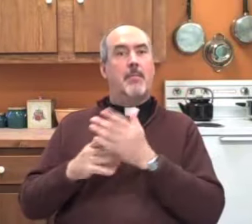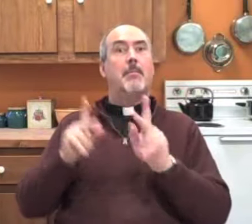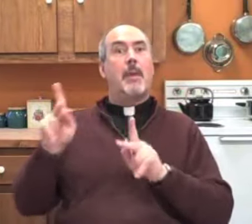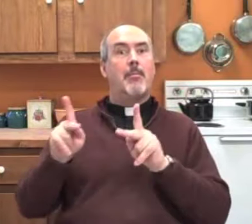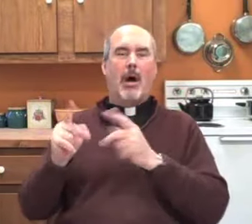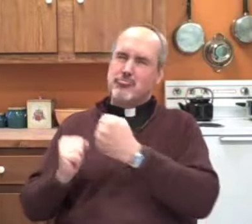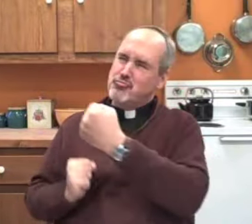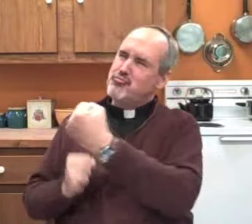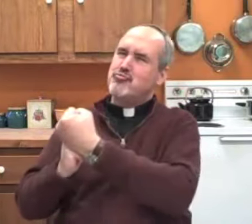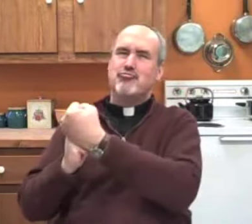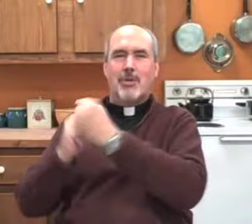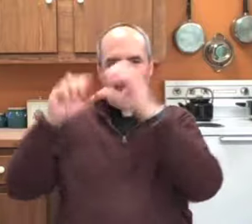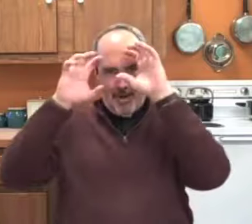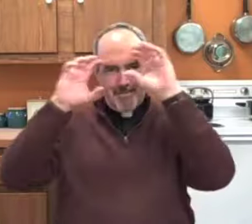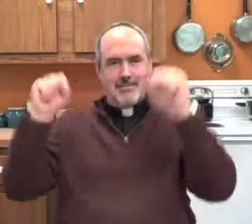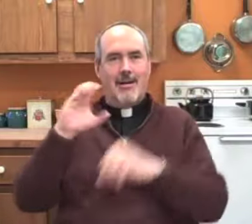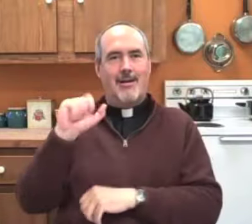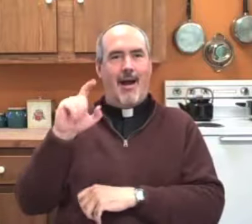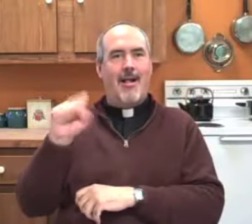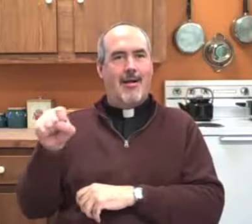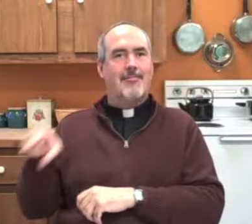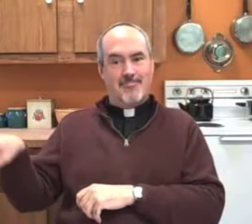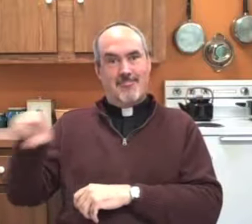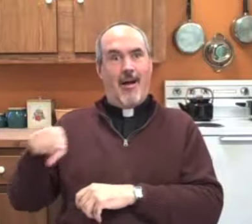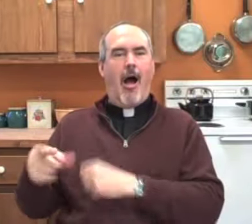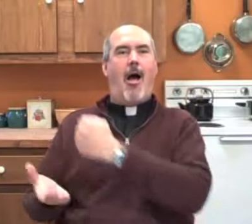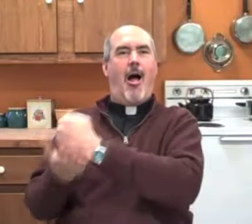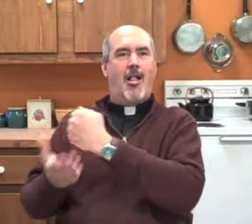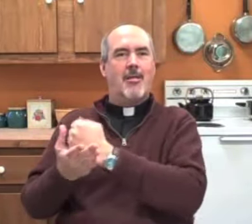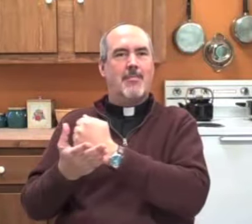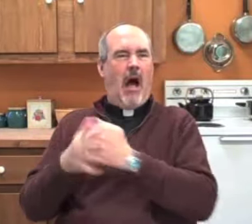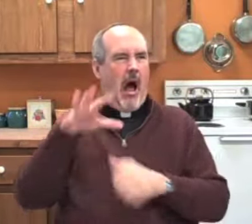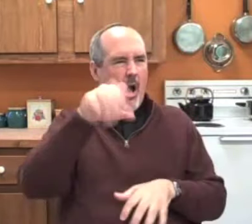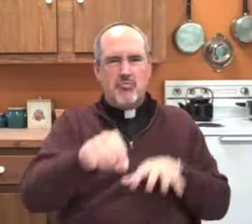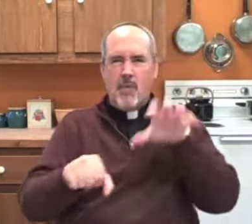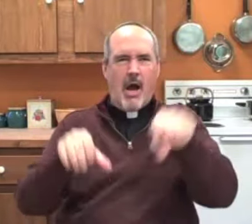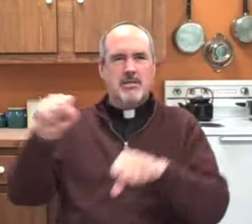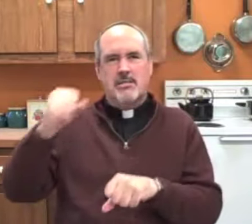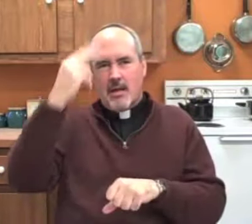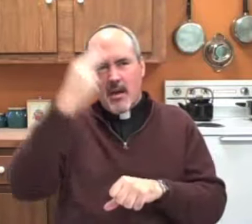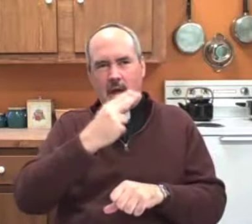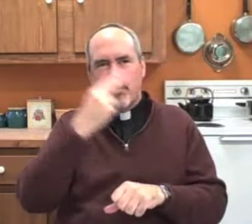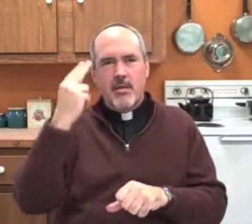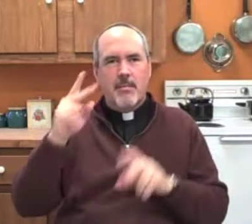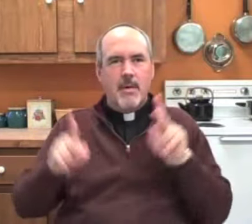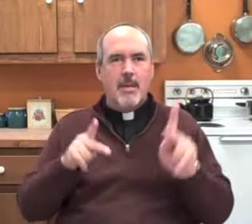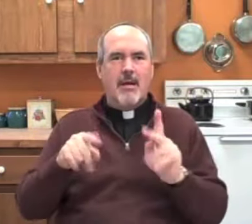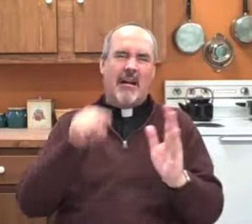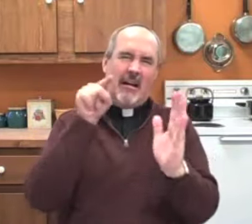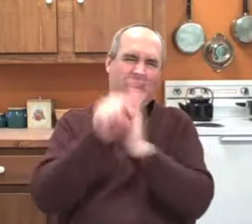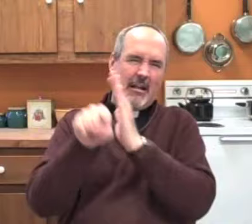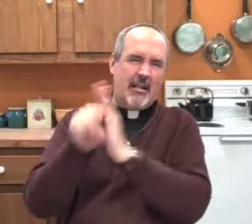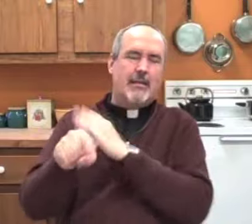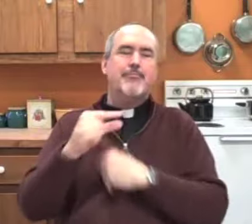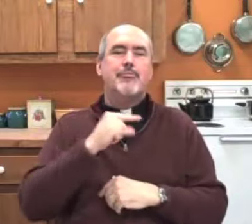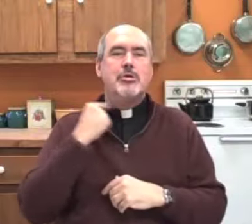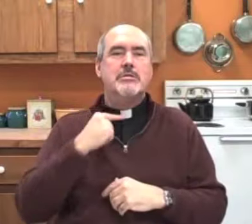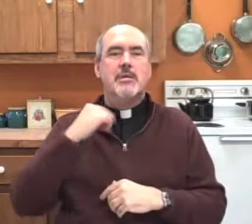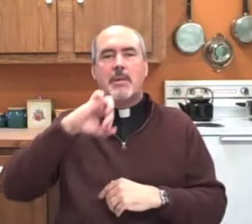this. There are some people that supported Calais and who helped seek out and identify